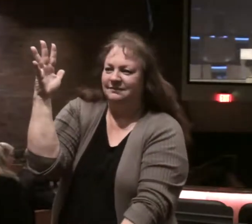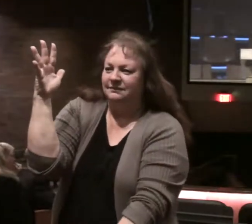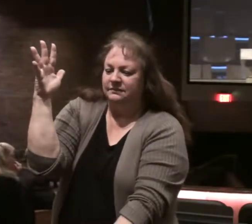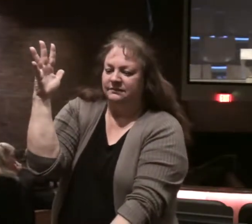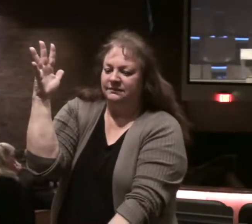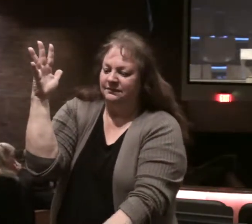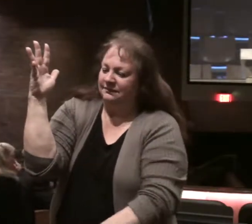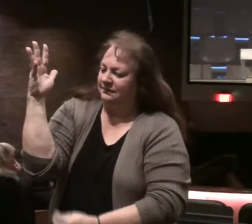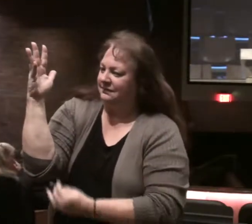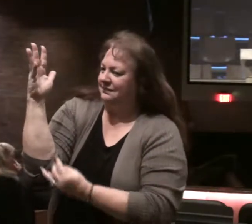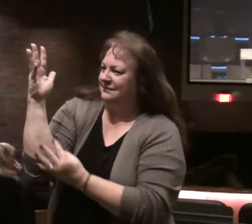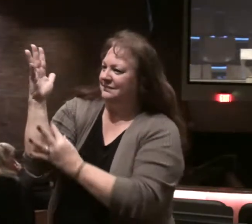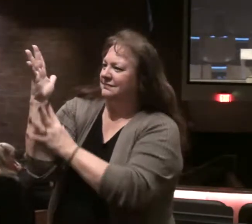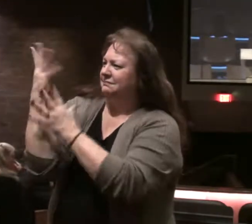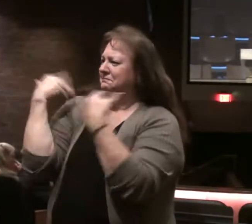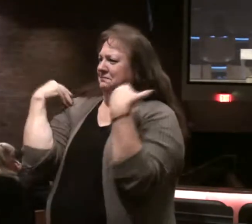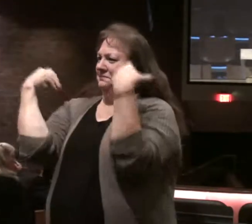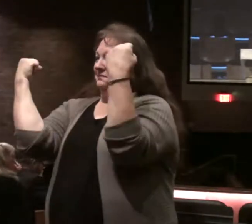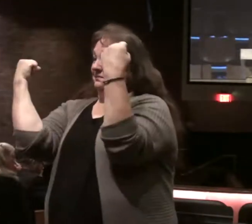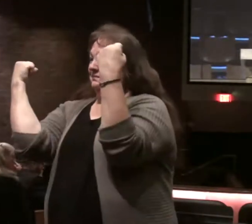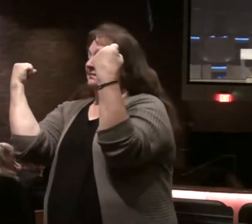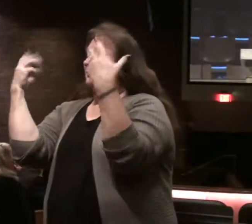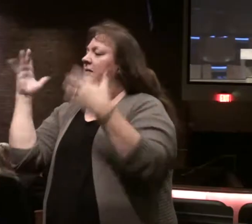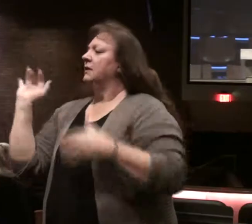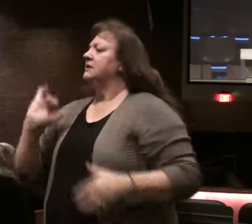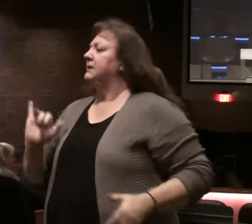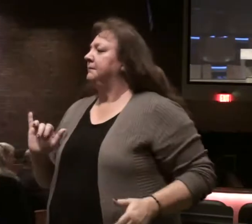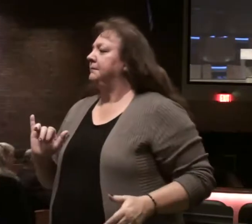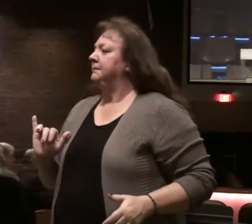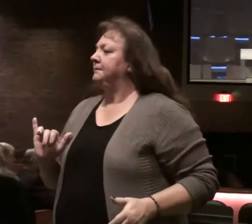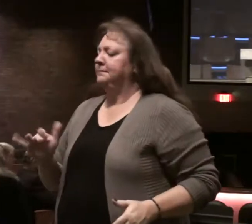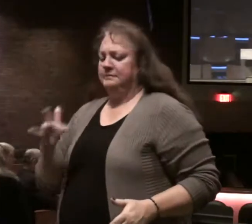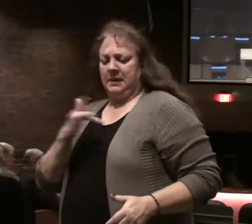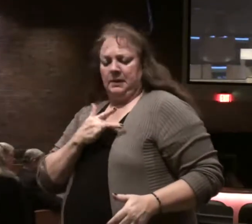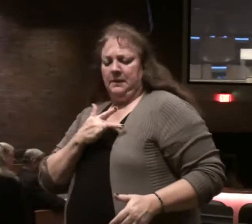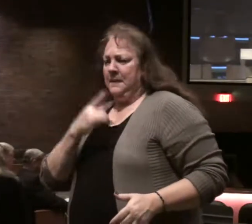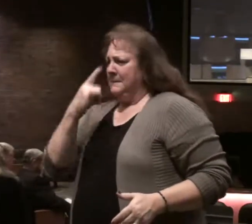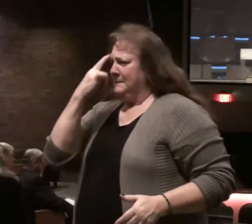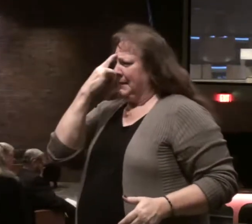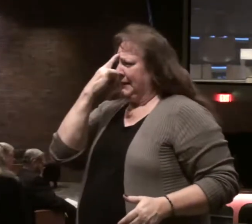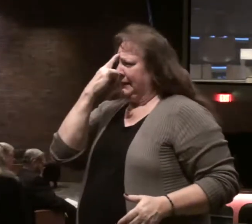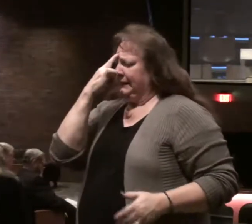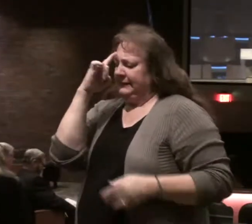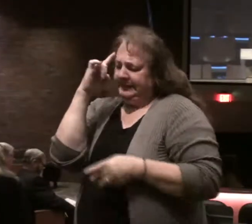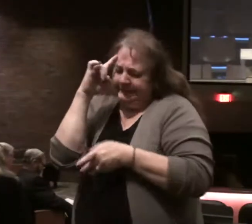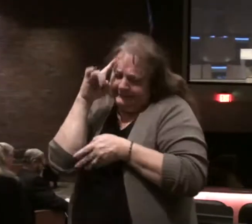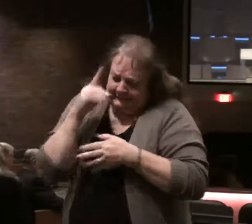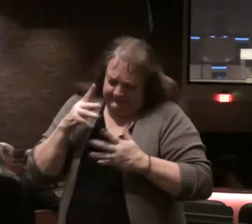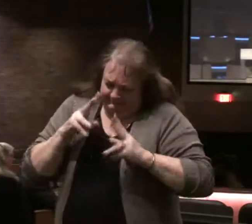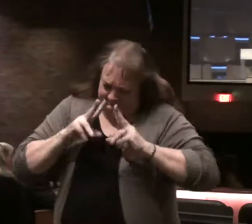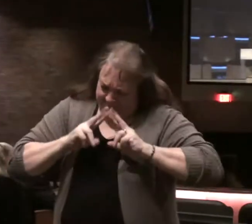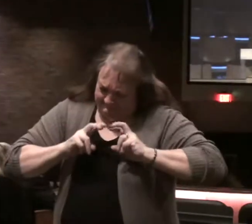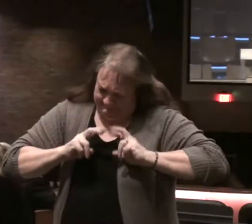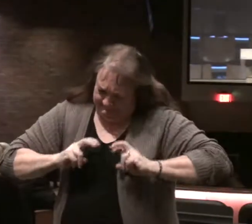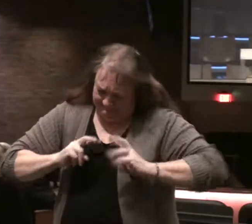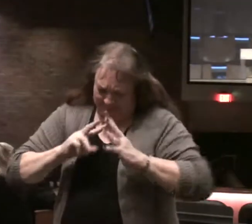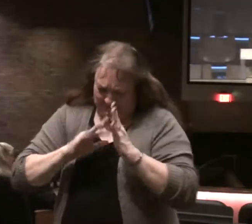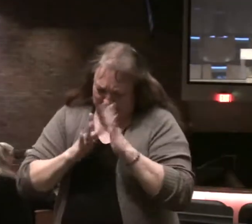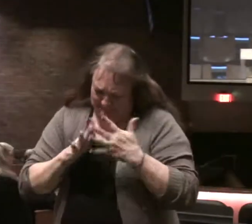to find nutrients and be healthy, in a similar way, our hearts and minds may be digging down in the word of God.